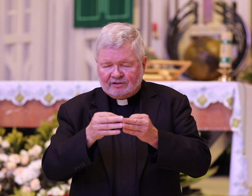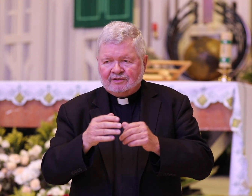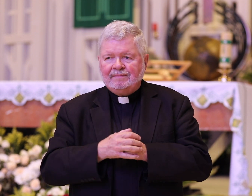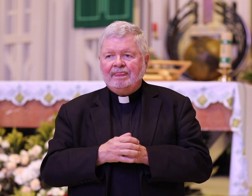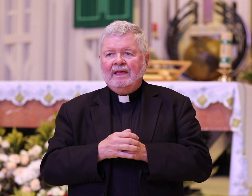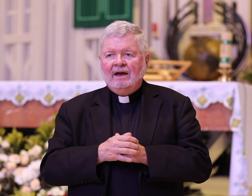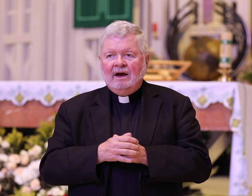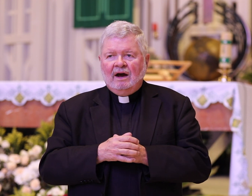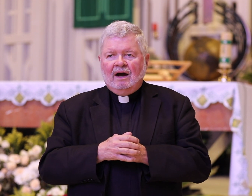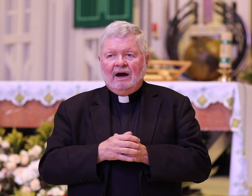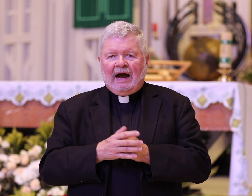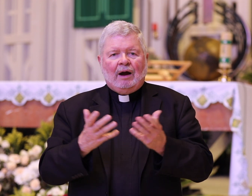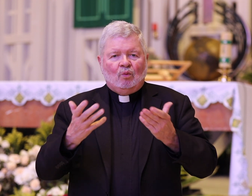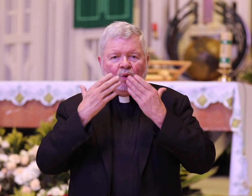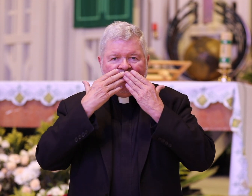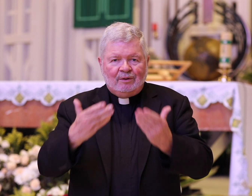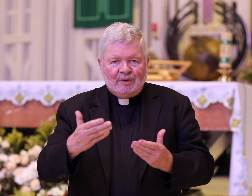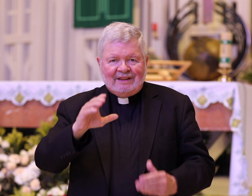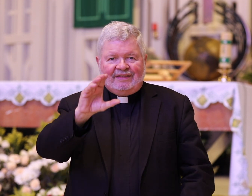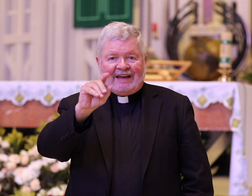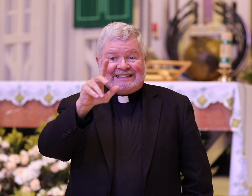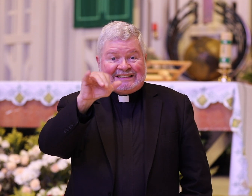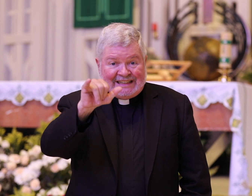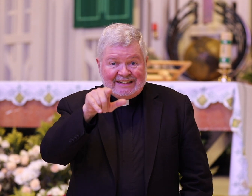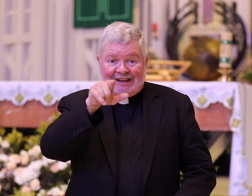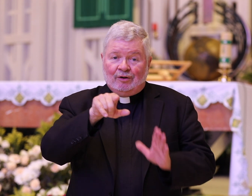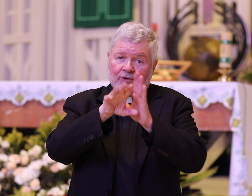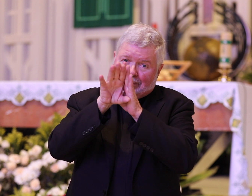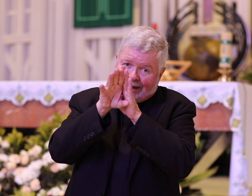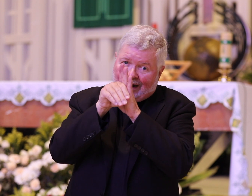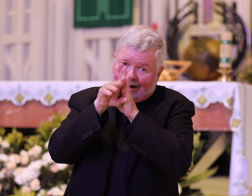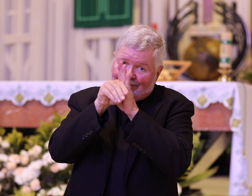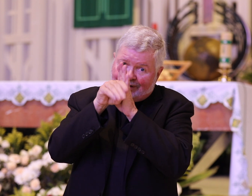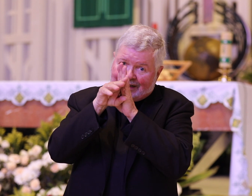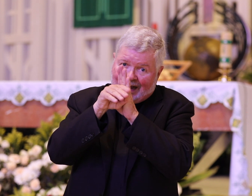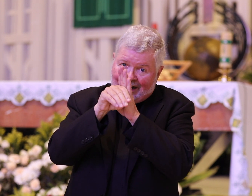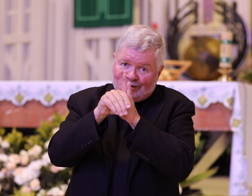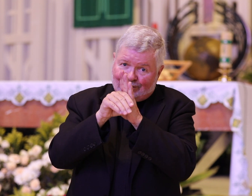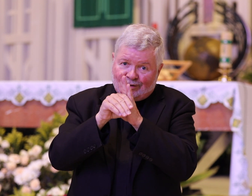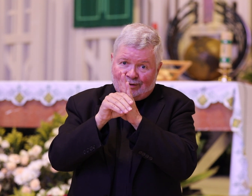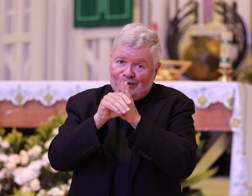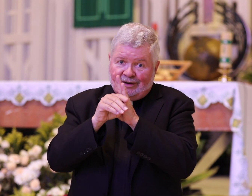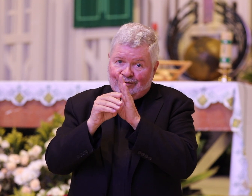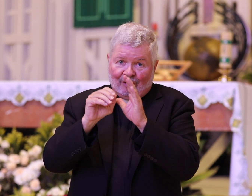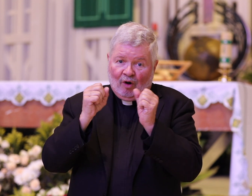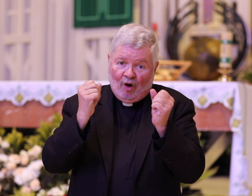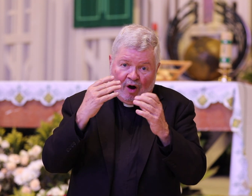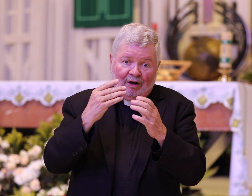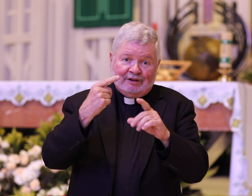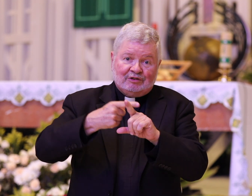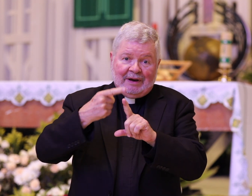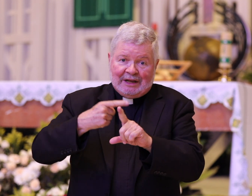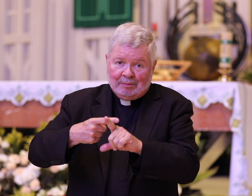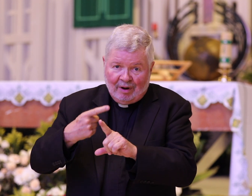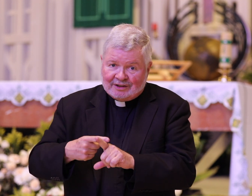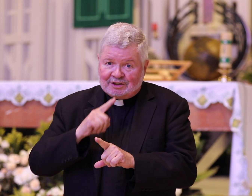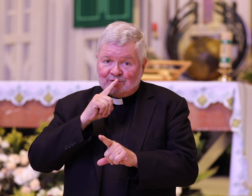I want to really thank Cindy who has been our videographer for all these many months she's